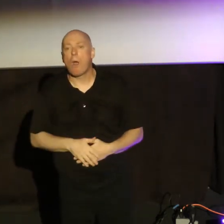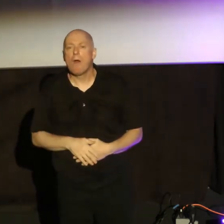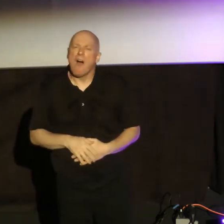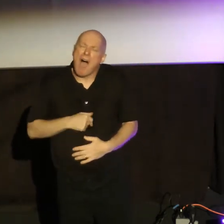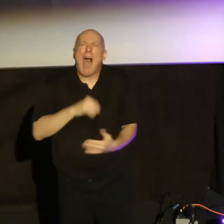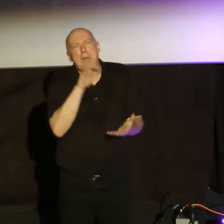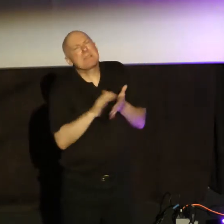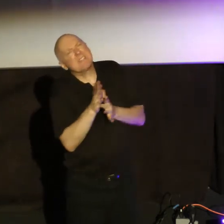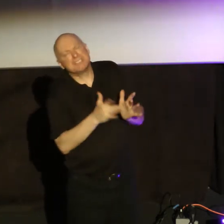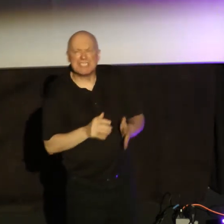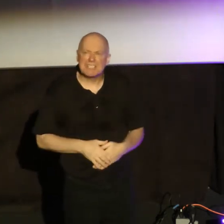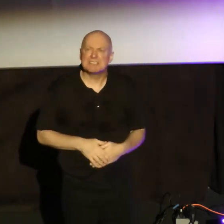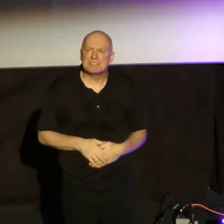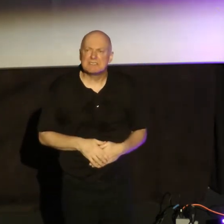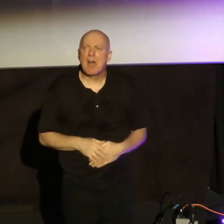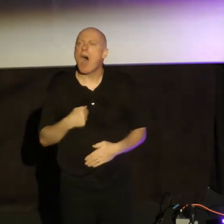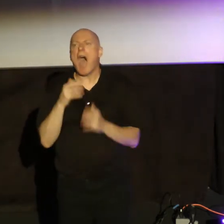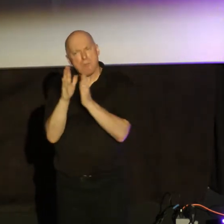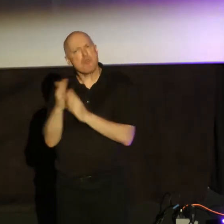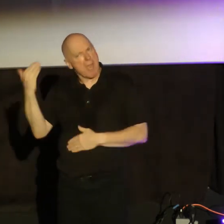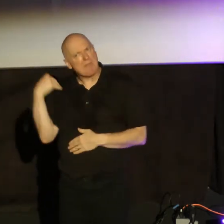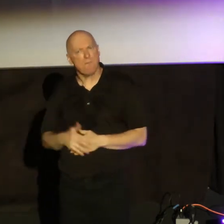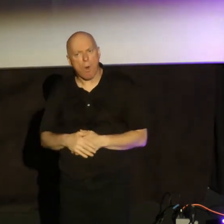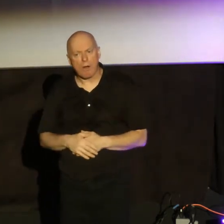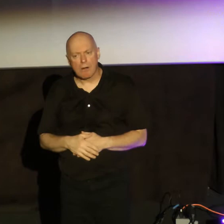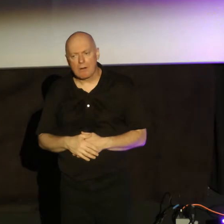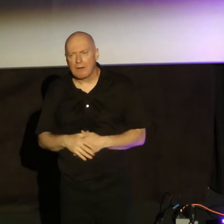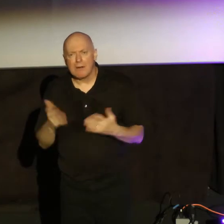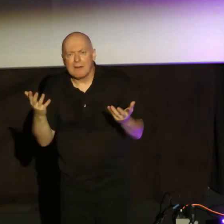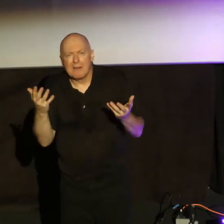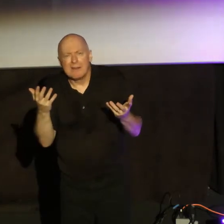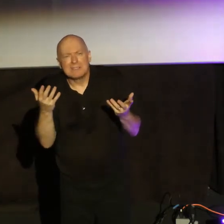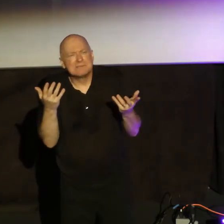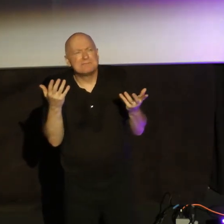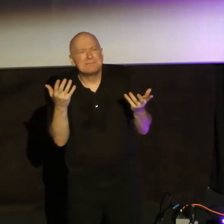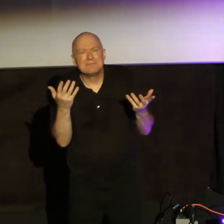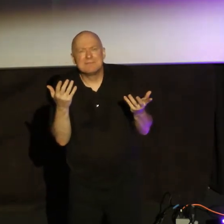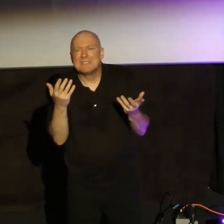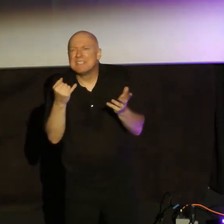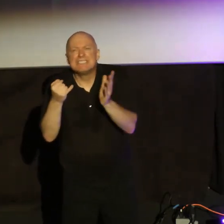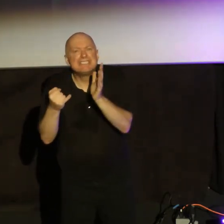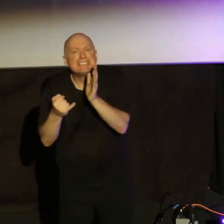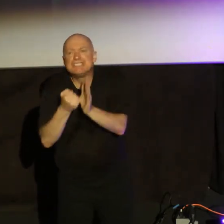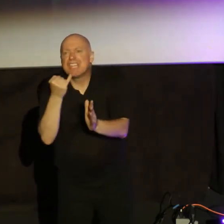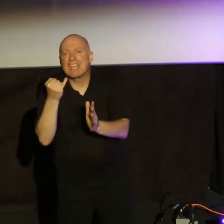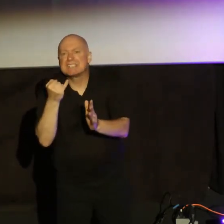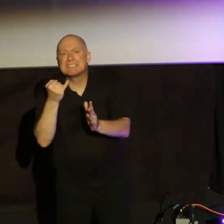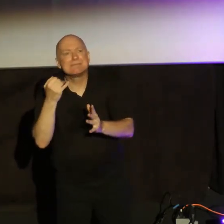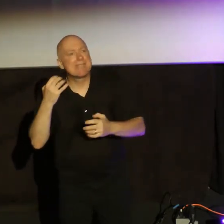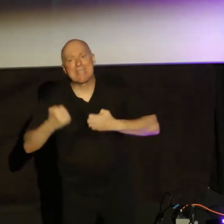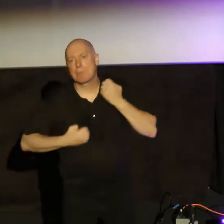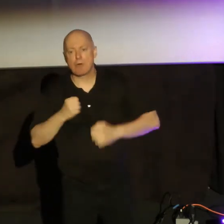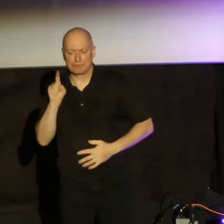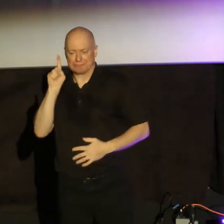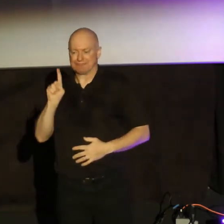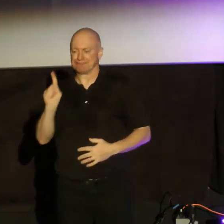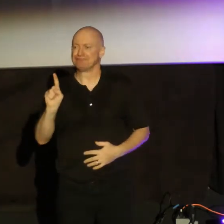in Jesus, and you prayed a prayer, but it was for something else. It was just a thing, or it was an emotional thing. I'm telling you,